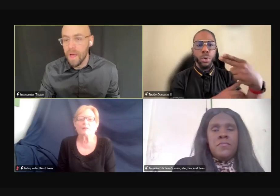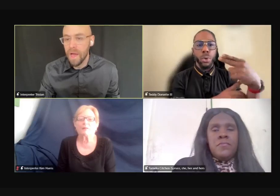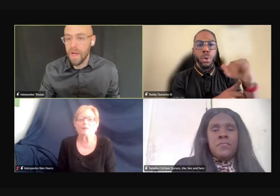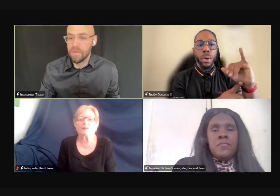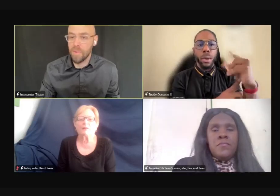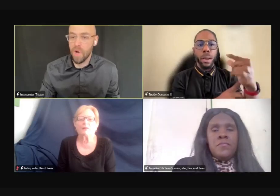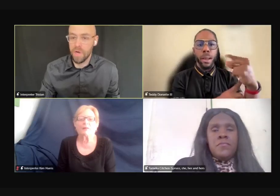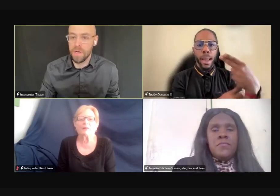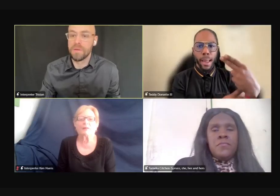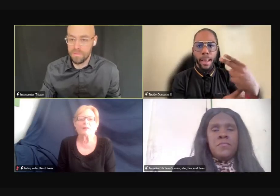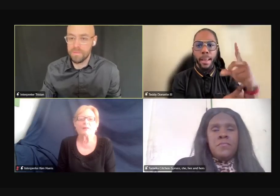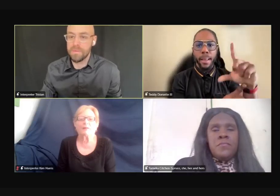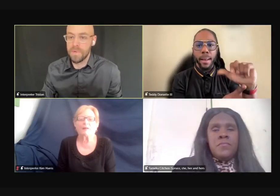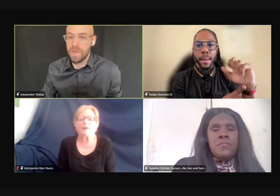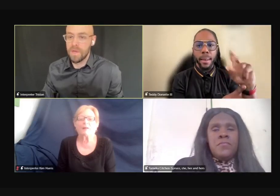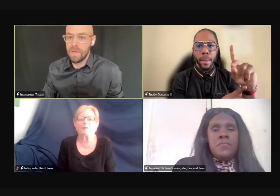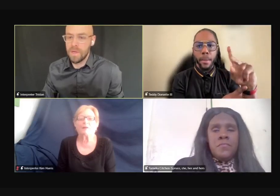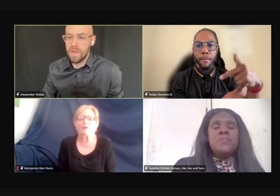And Hyde Park.